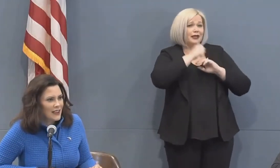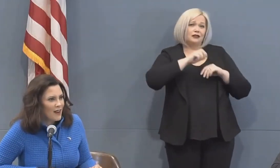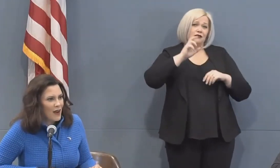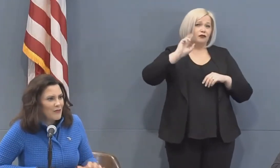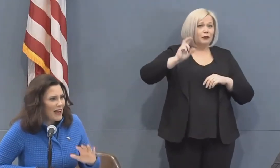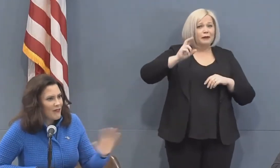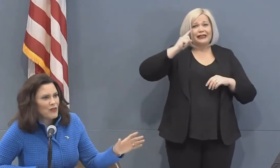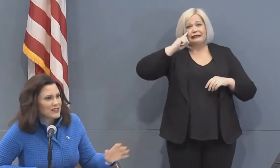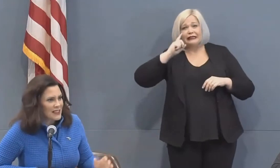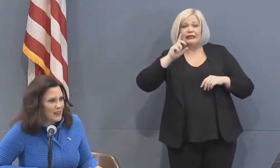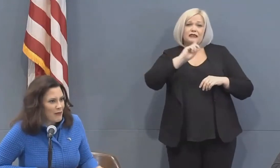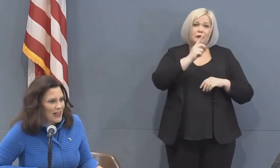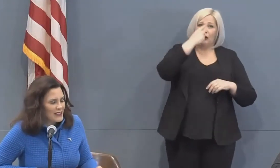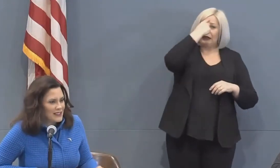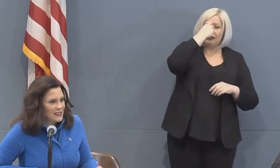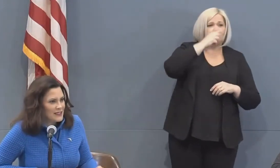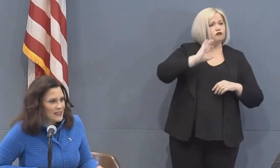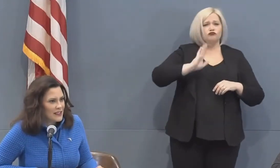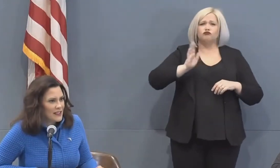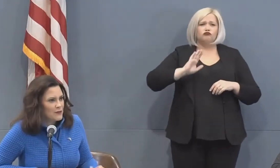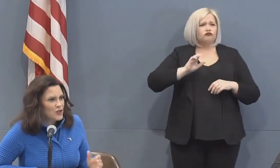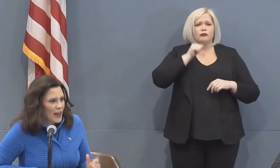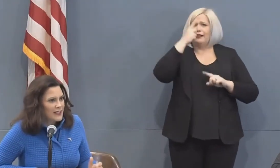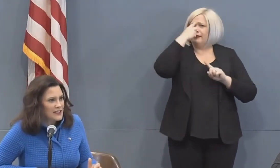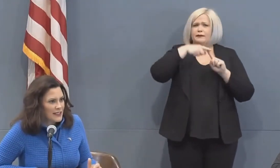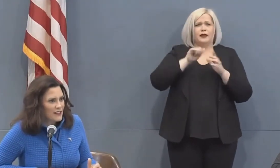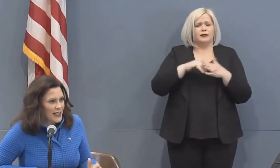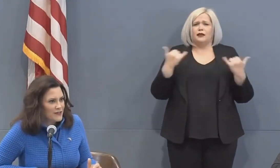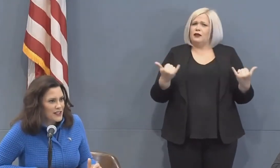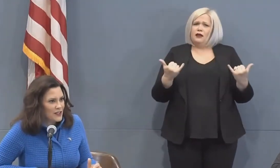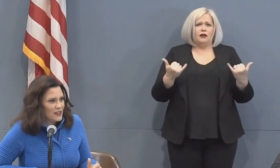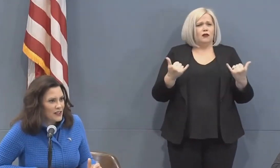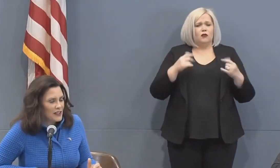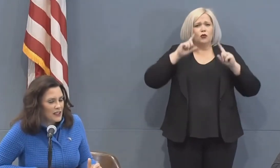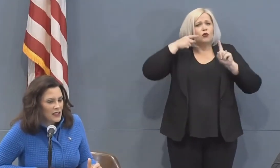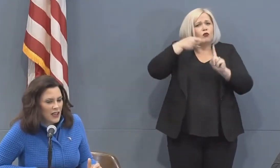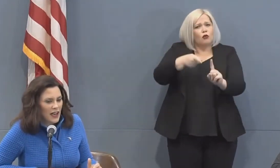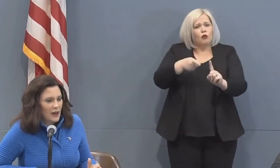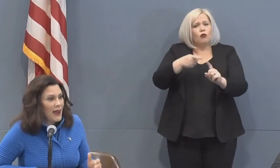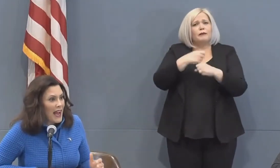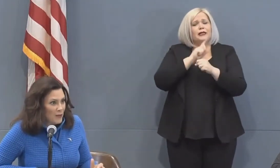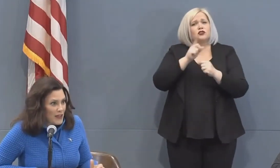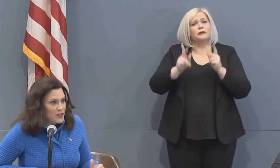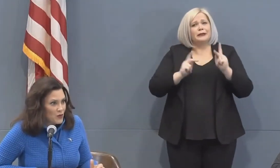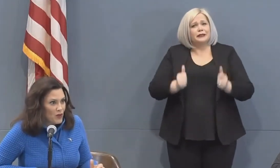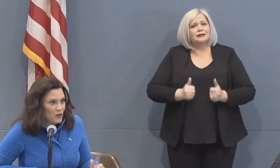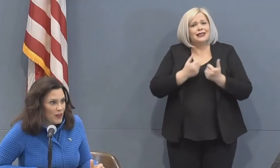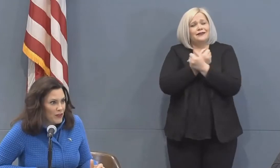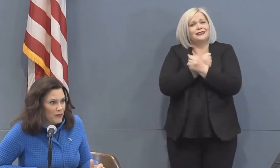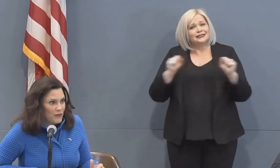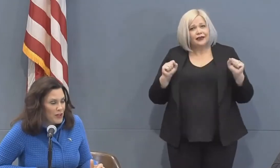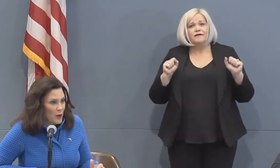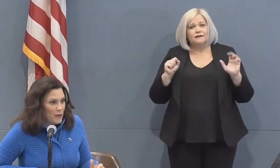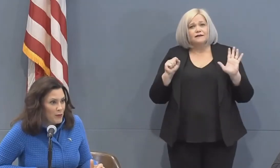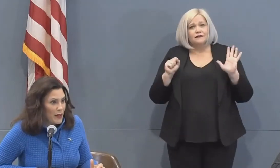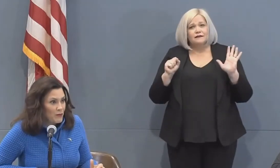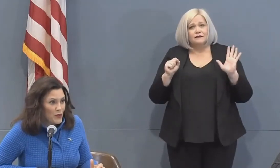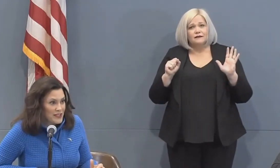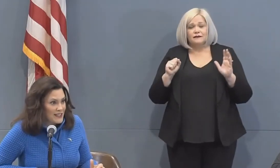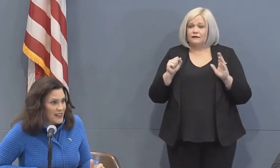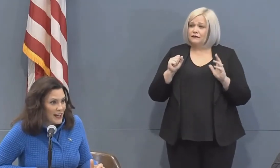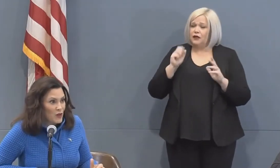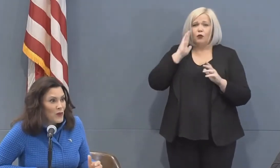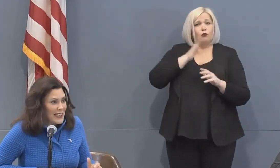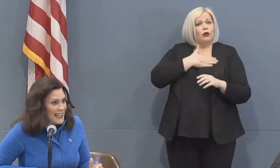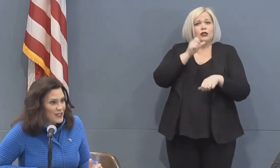I'm not focusing on politics I'm trying to save lives here I'm happy to work with you know people